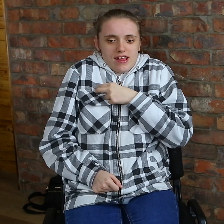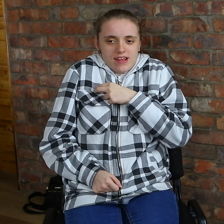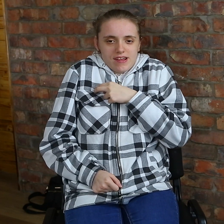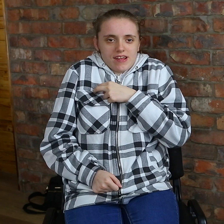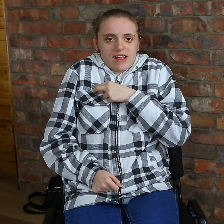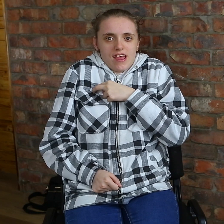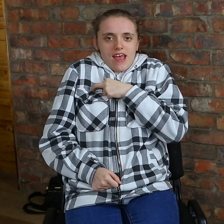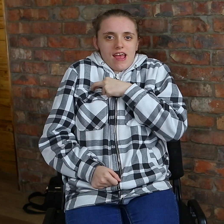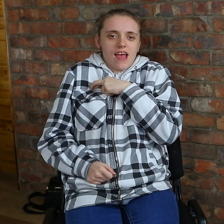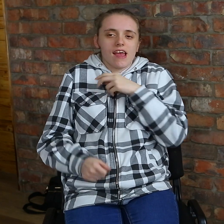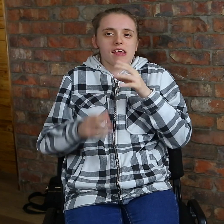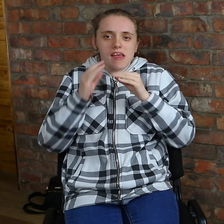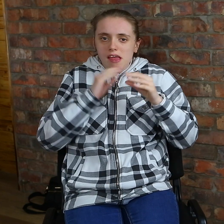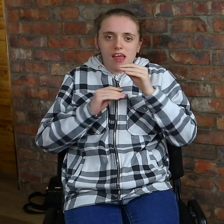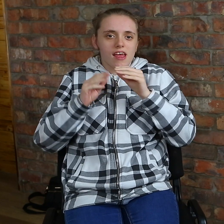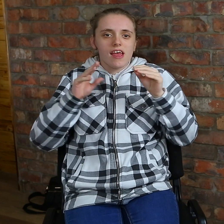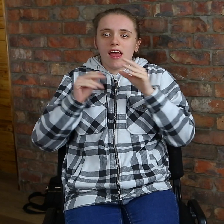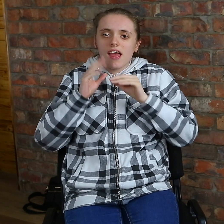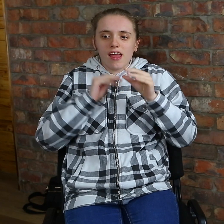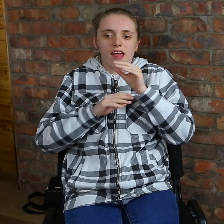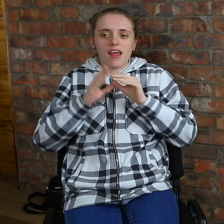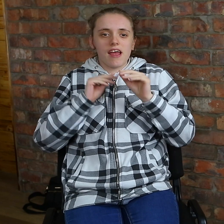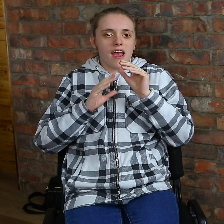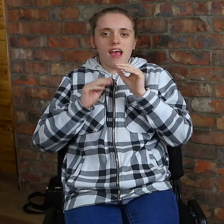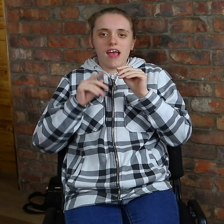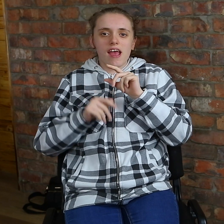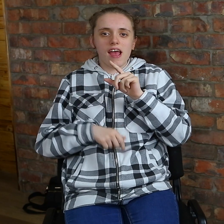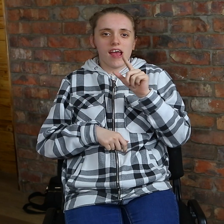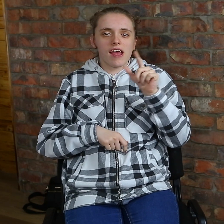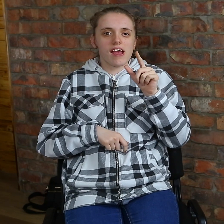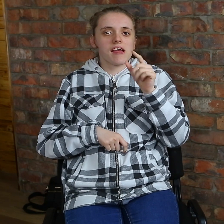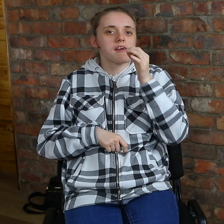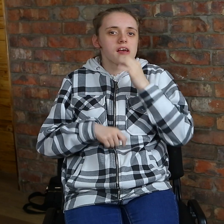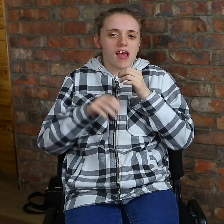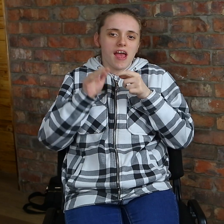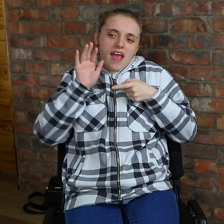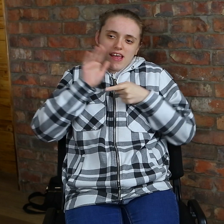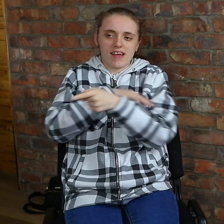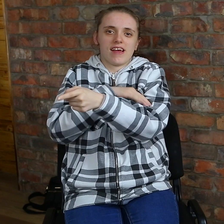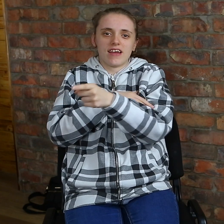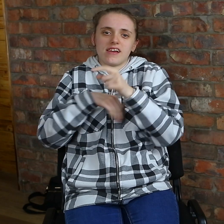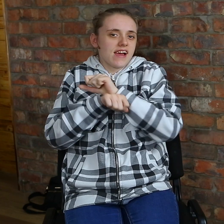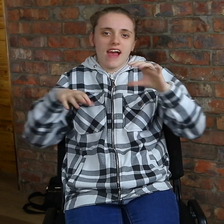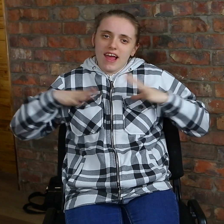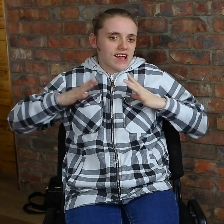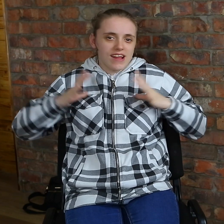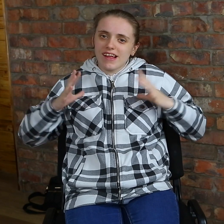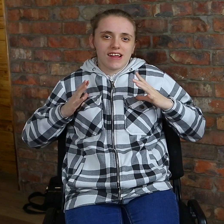was really nervous when I first came. Everyone was all sat around chatting and that was a bit frightened. I didn't